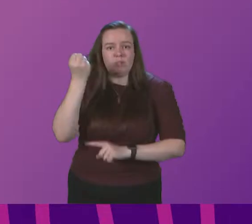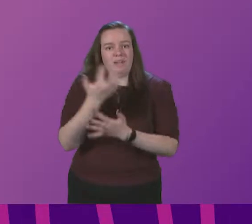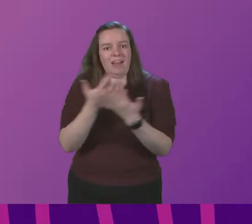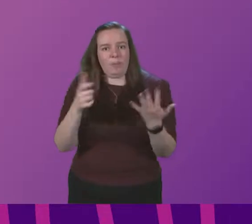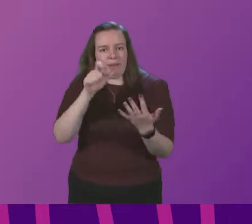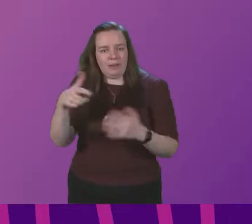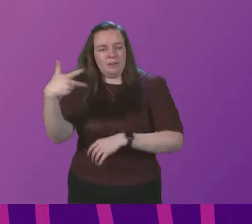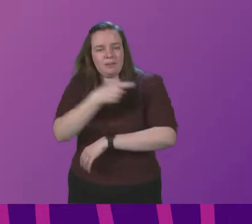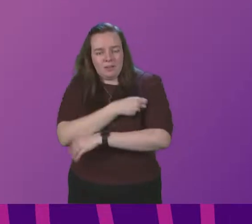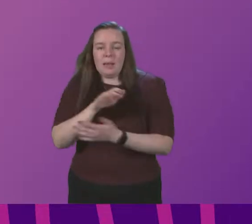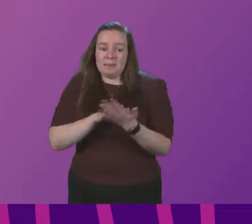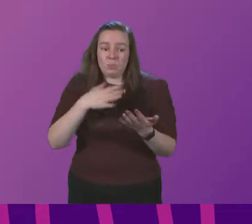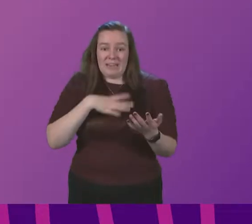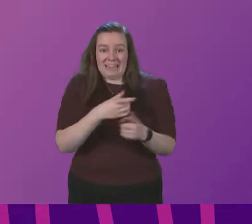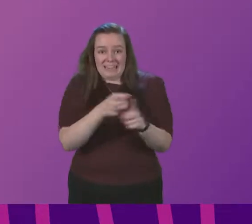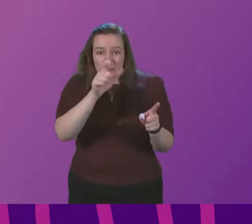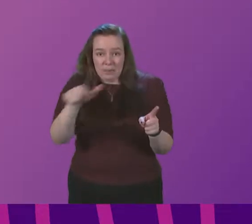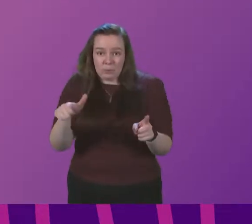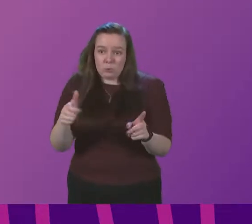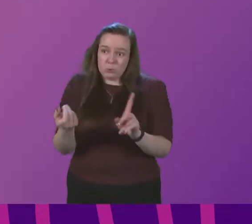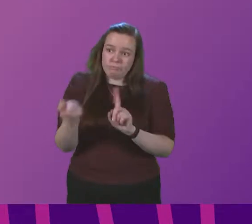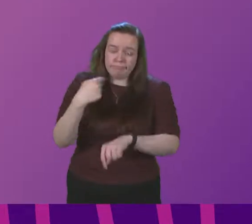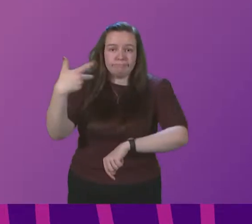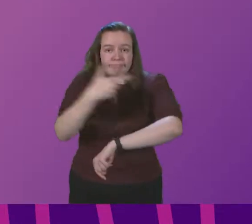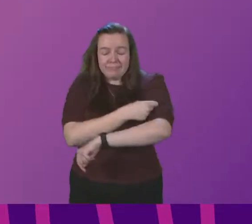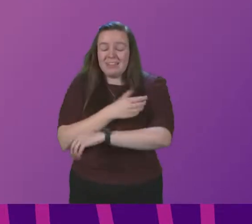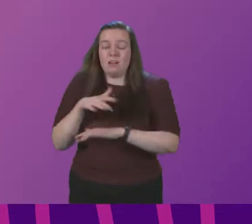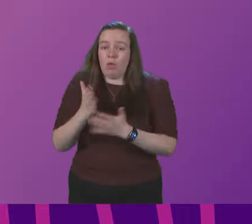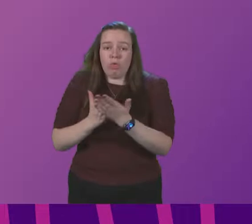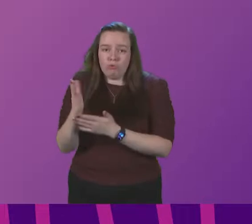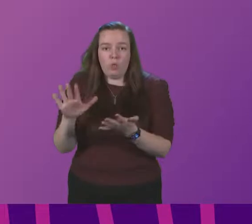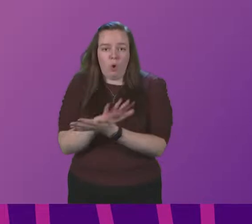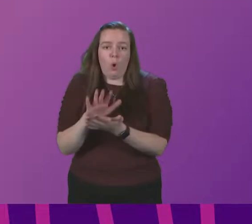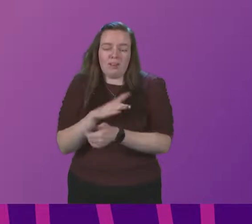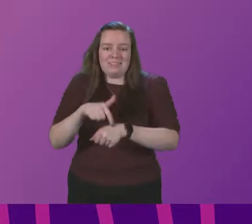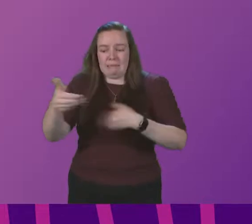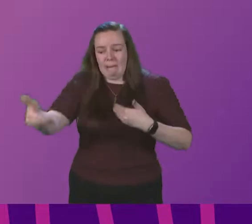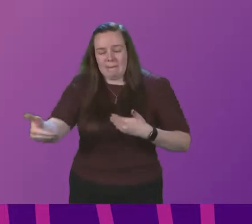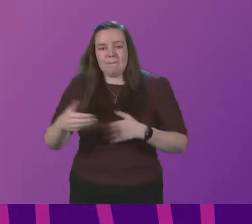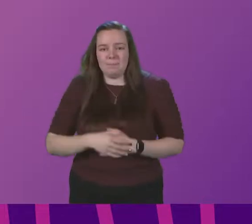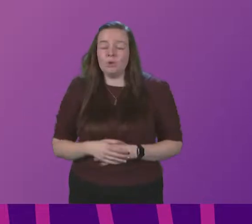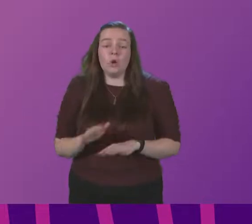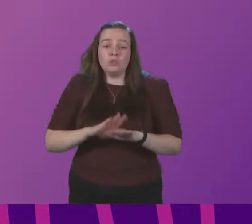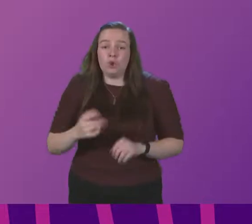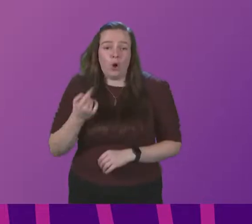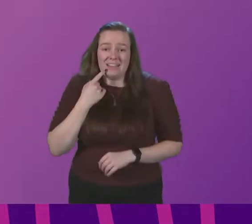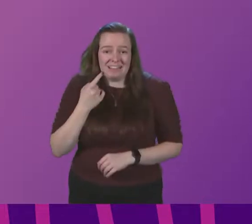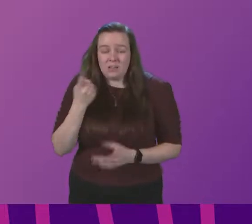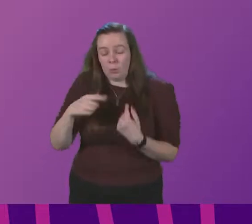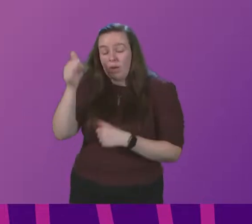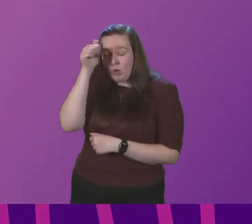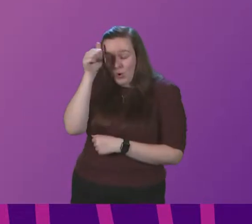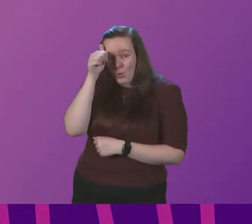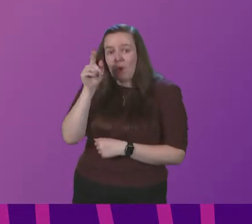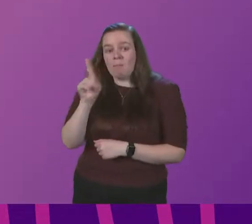people continuing to come forward to get jags, even over the holiday period. So this will not be easy. We know that.